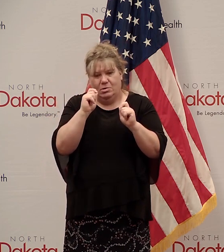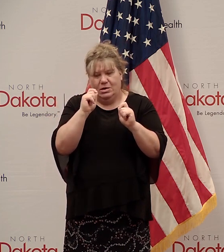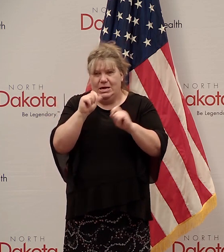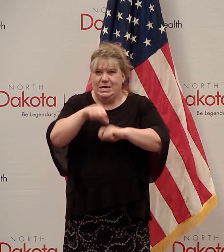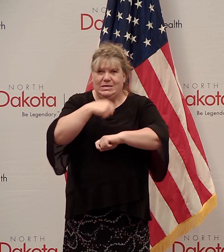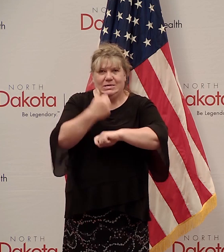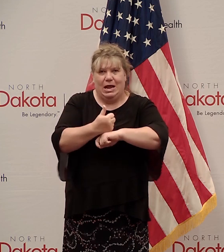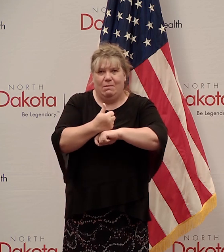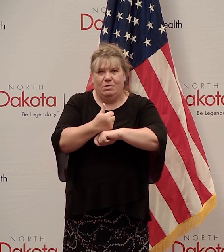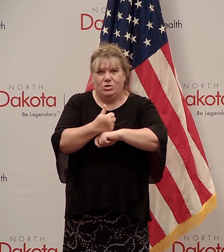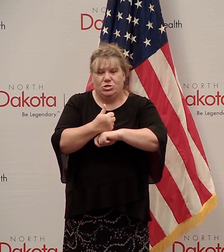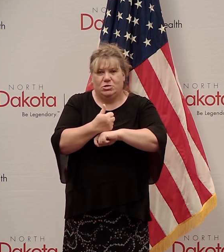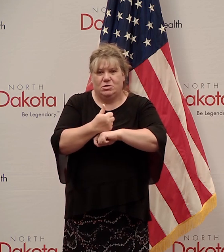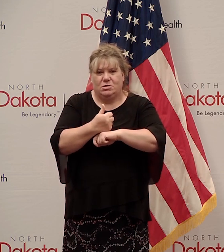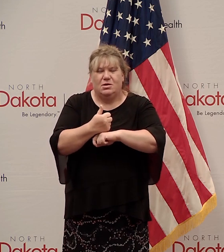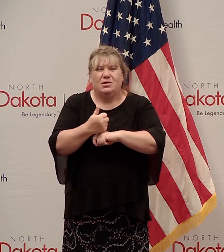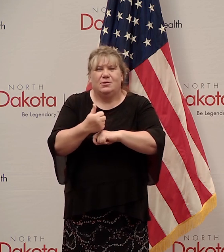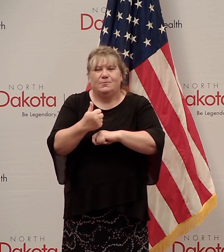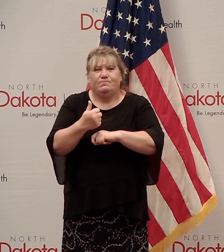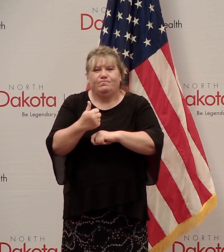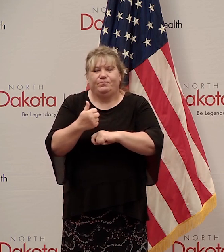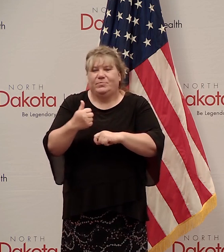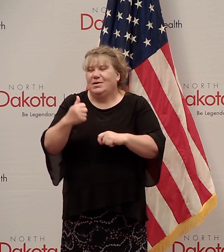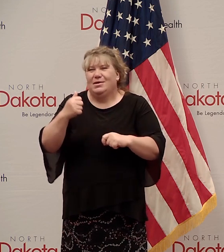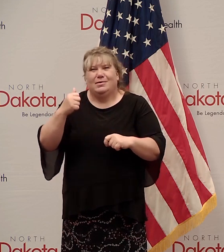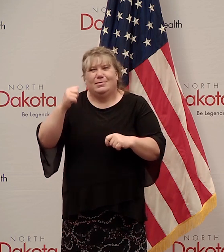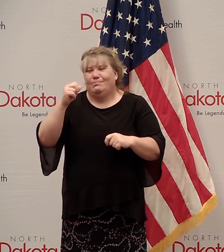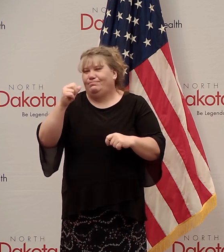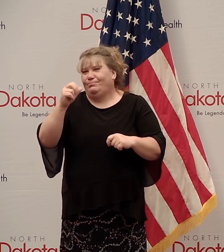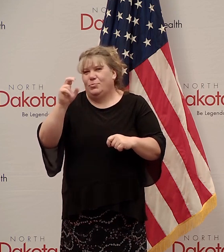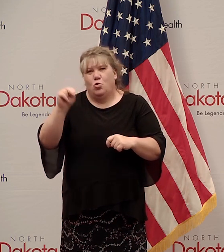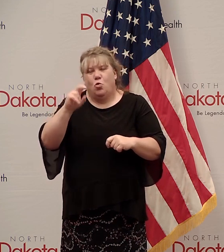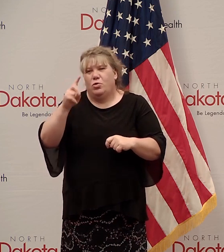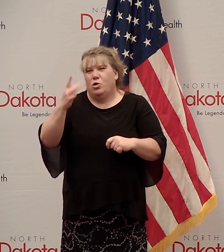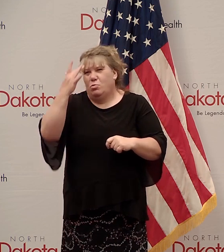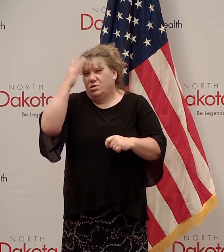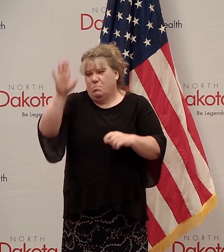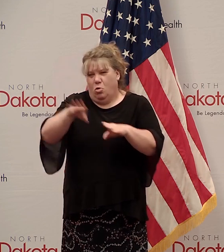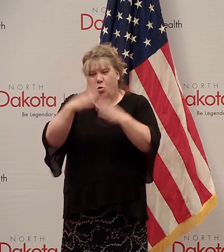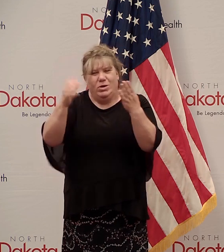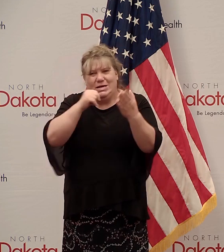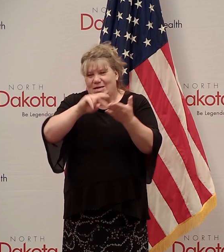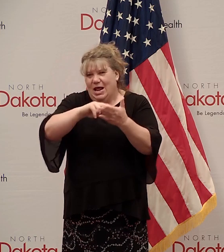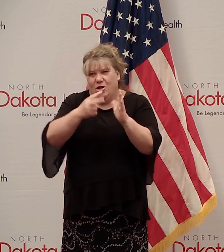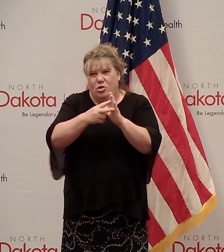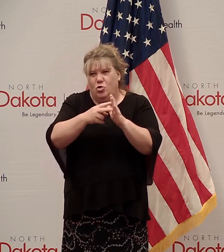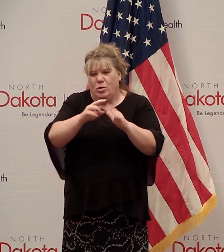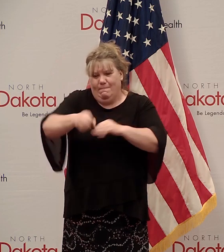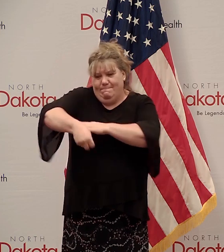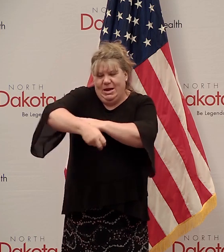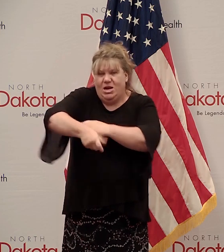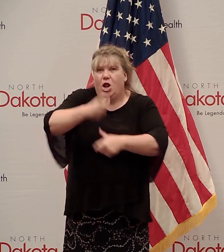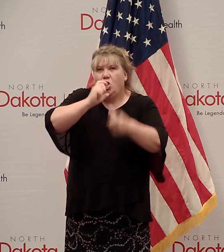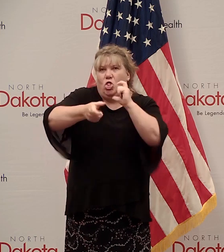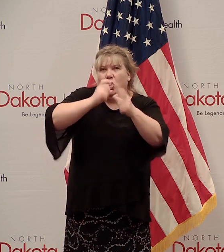Dakota smart restart would not include midnight binge drinking before closing time. So we're trying to avoid that.